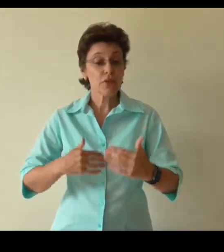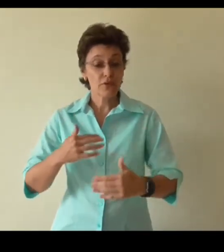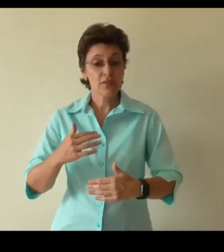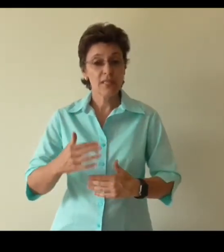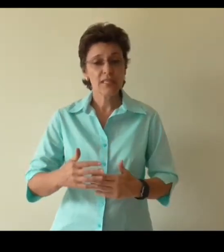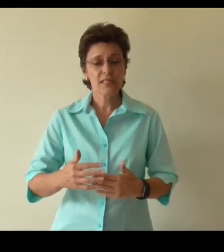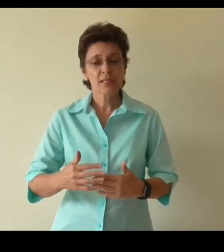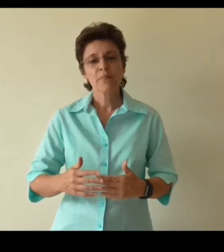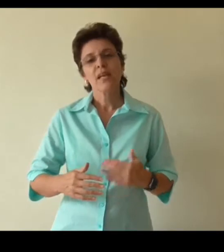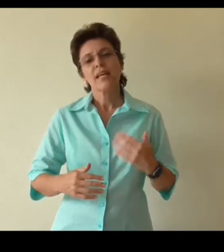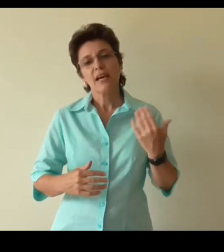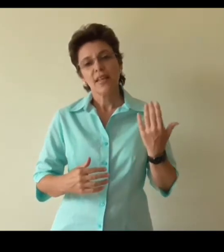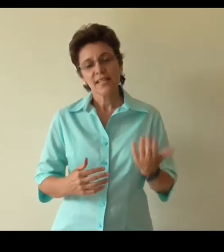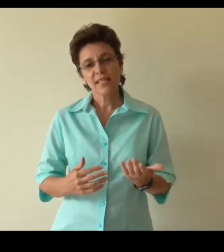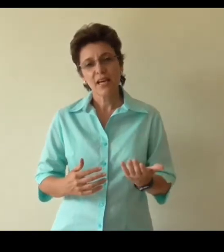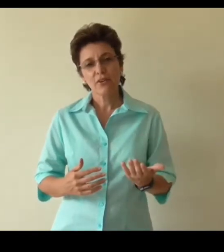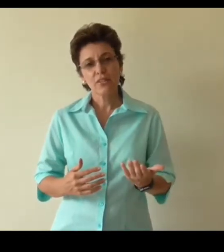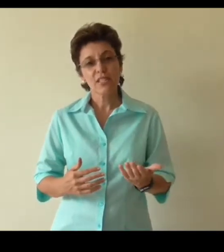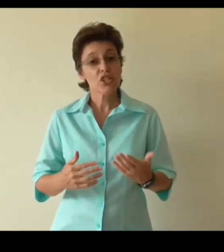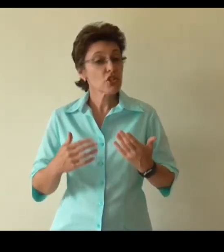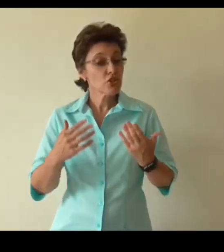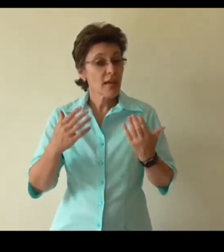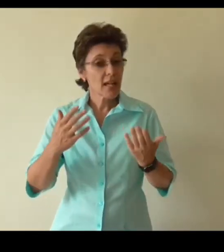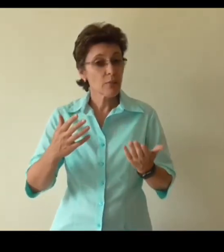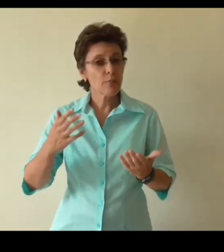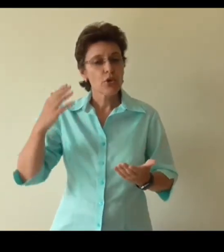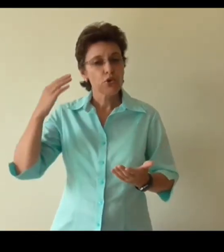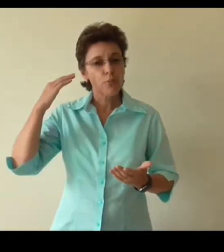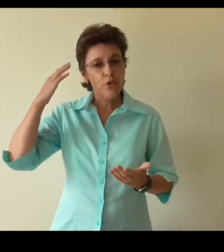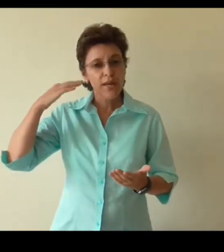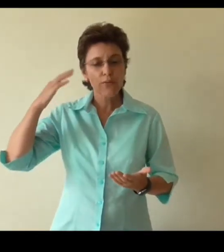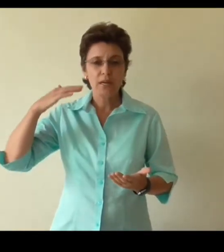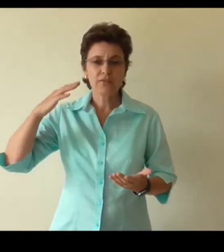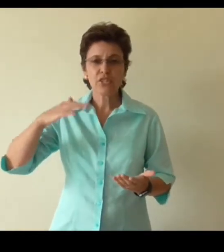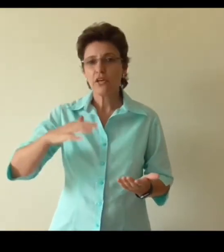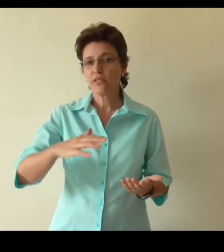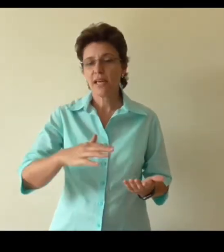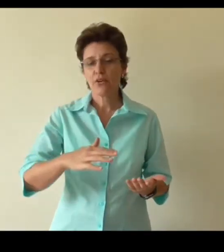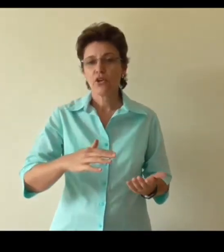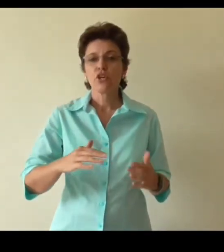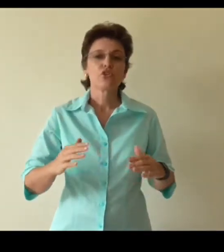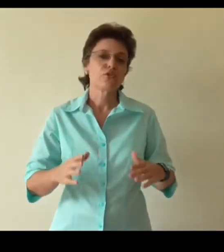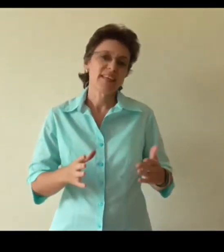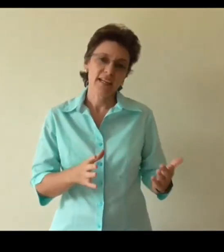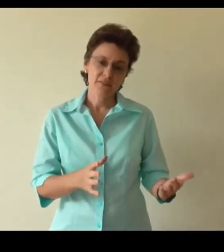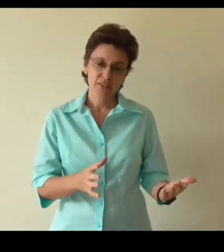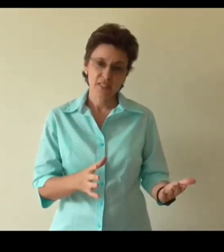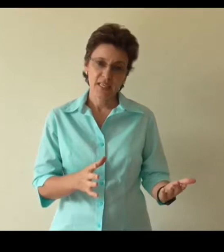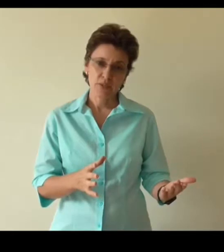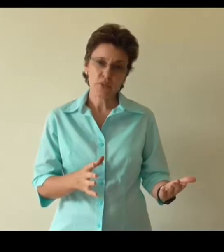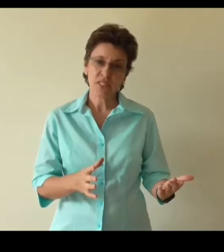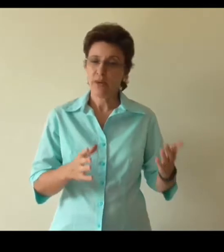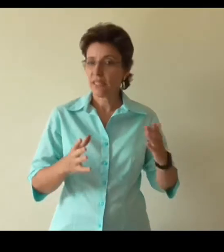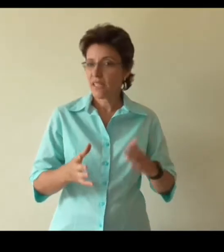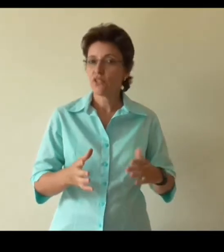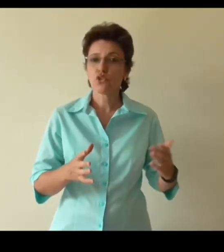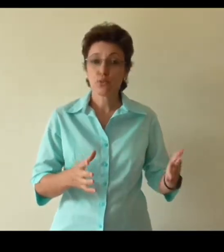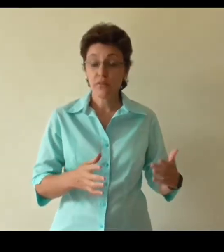over the years. Now that sound is just to help your brain wave slow down to the alpha state which is about 10 to 12